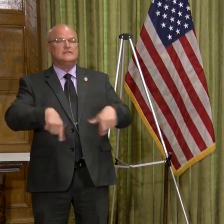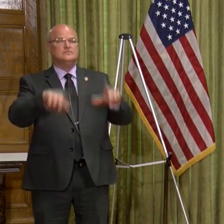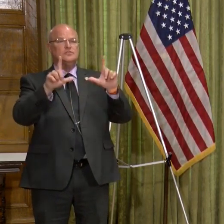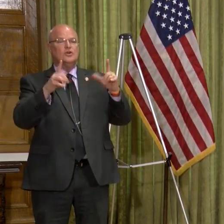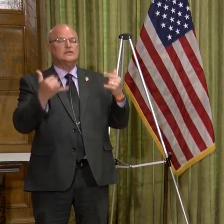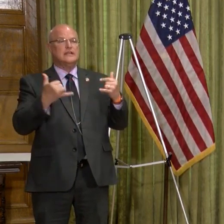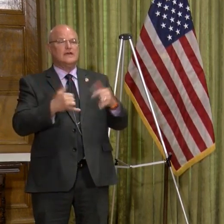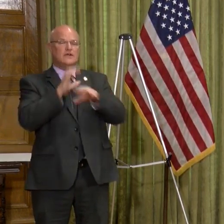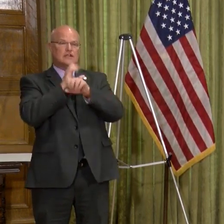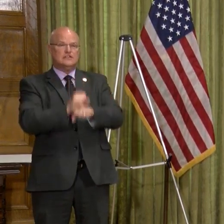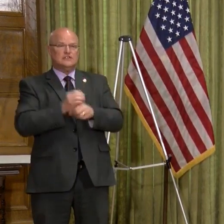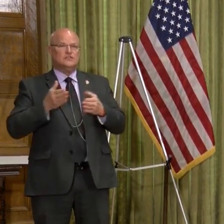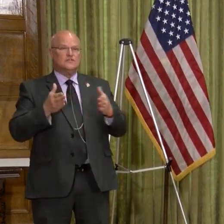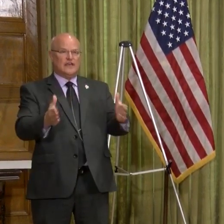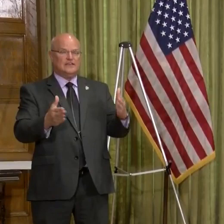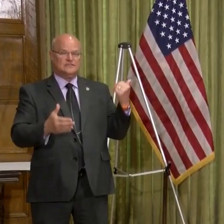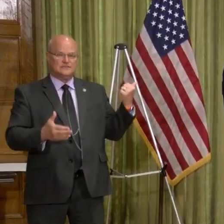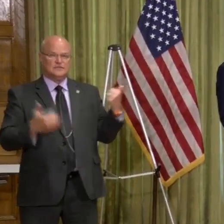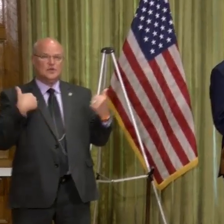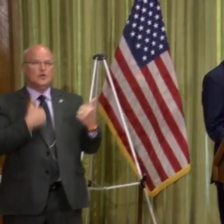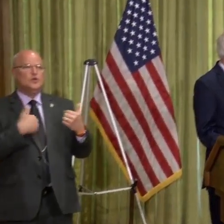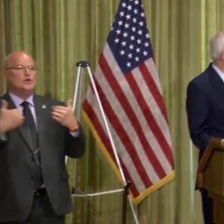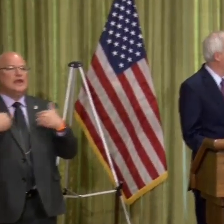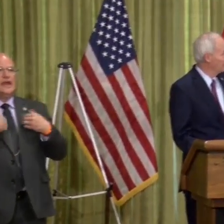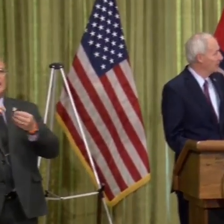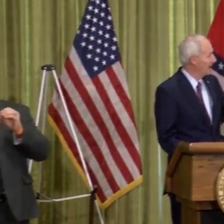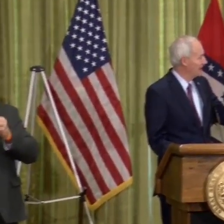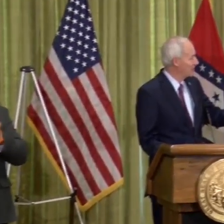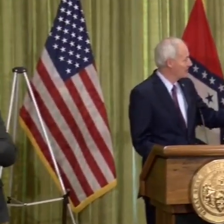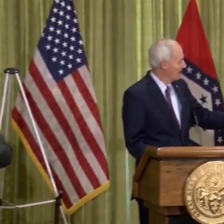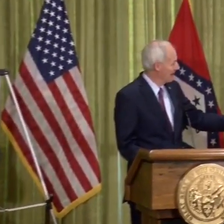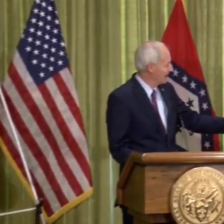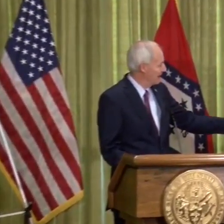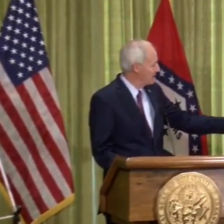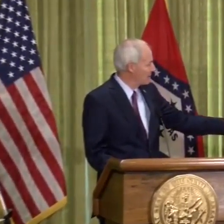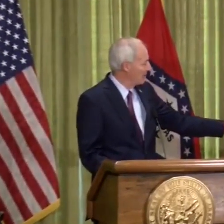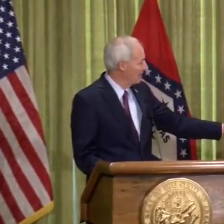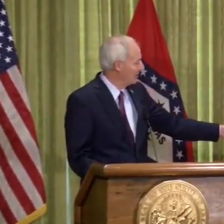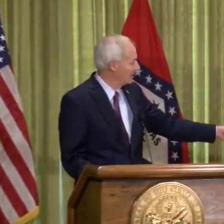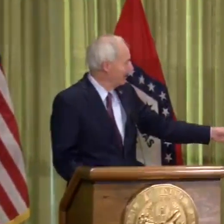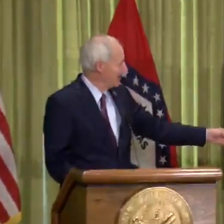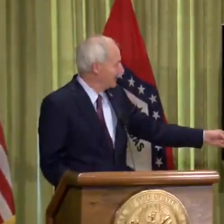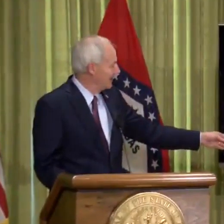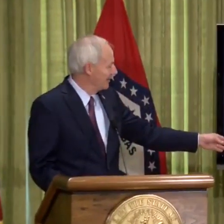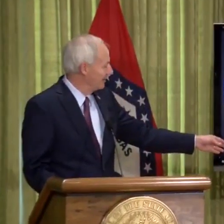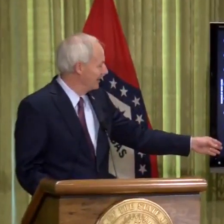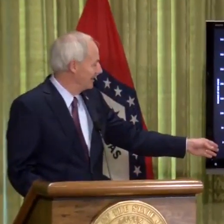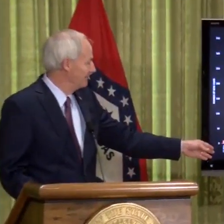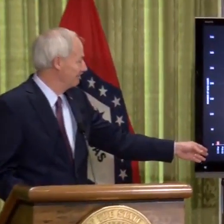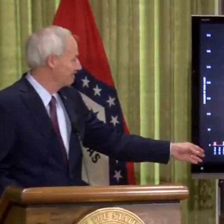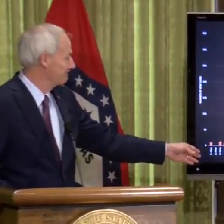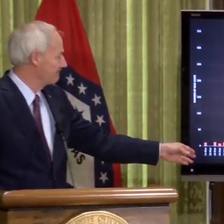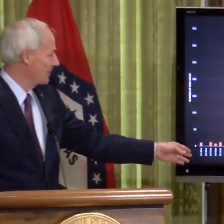charts in our traditional fashion. We have the number of new cases by day starting on